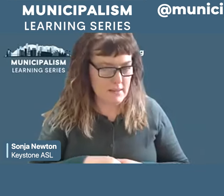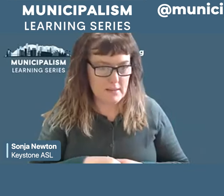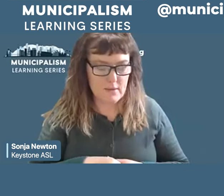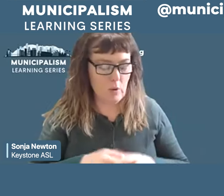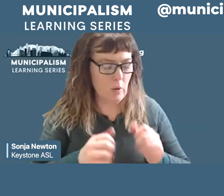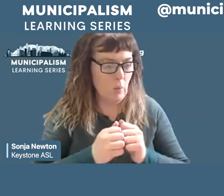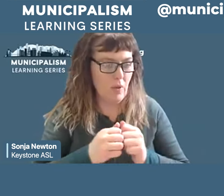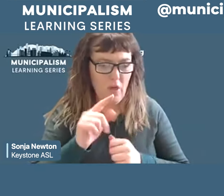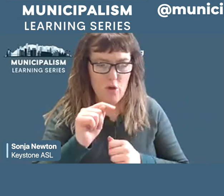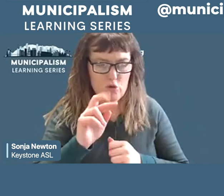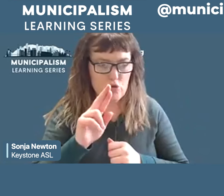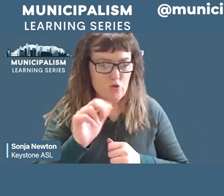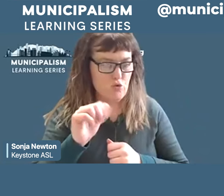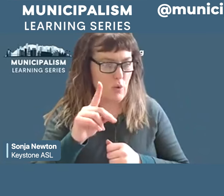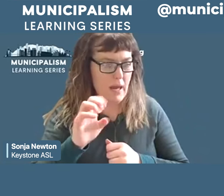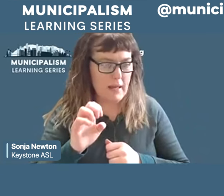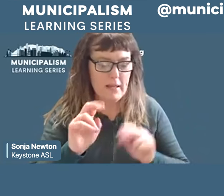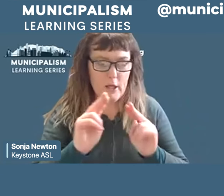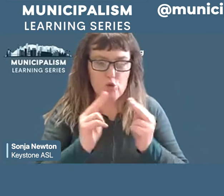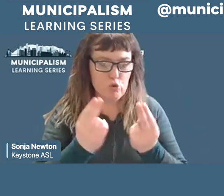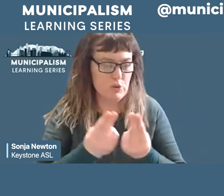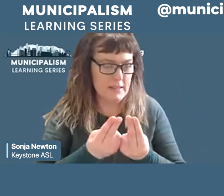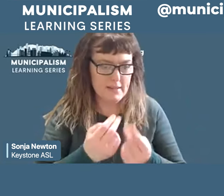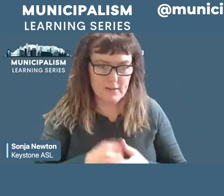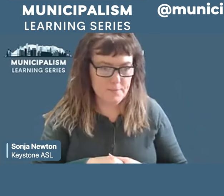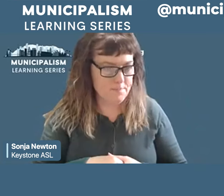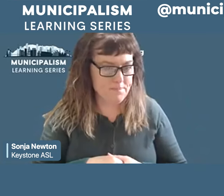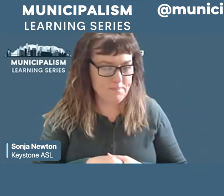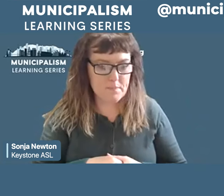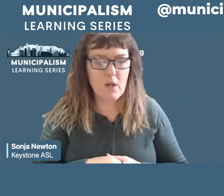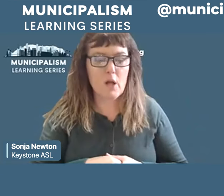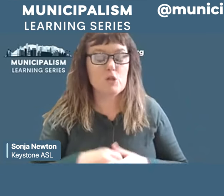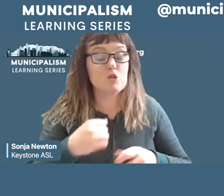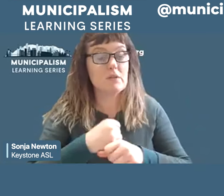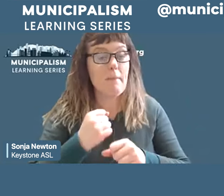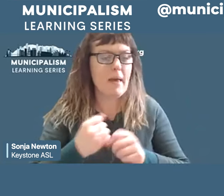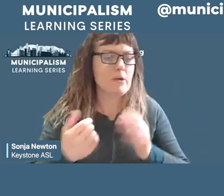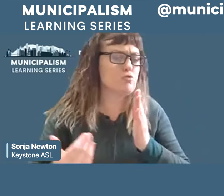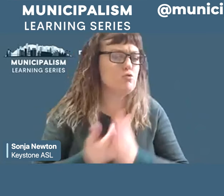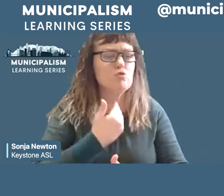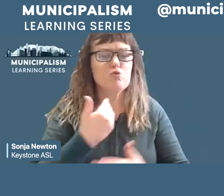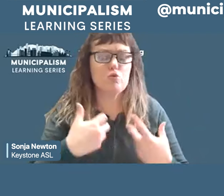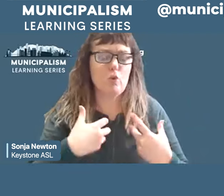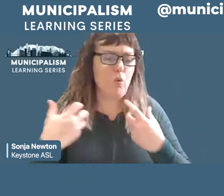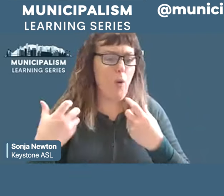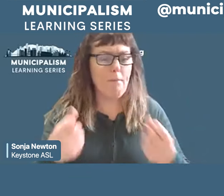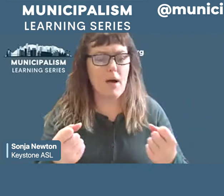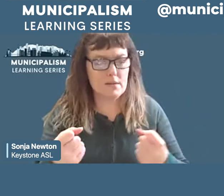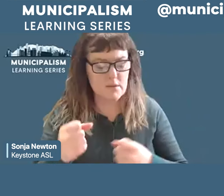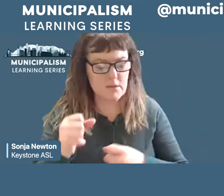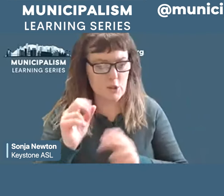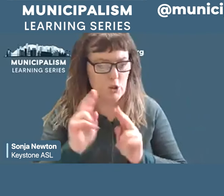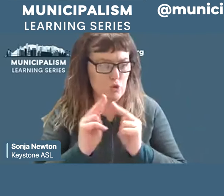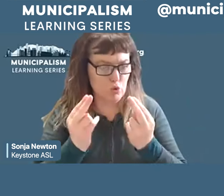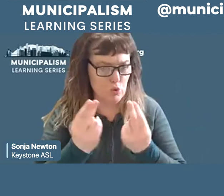efforts and direct action, they created new, robust unions that broke the mold